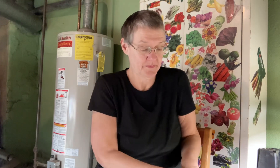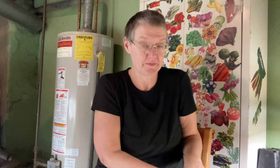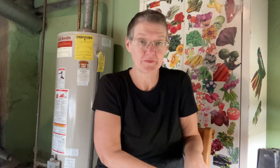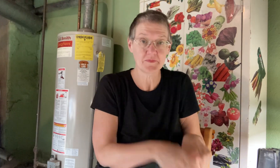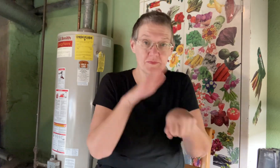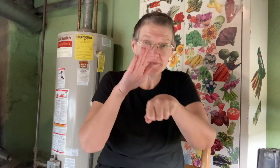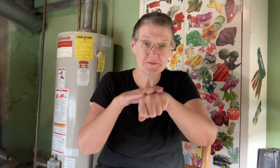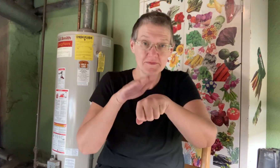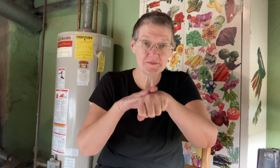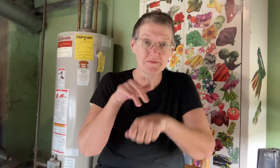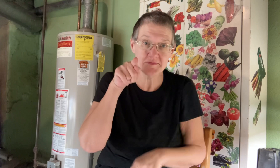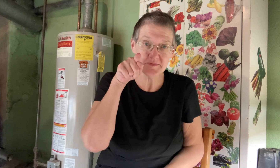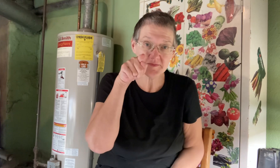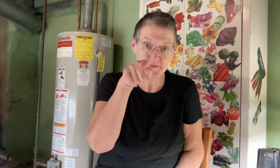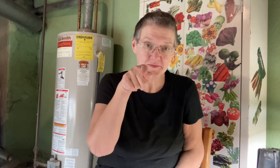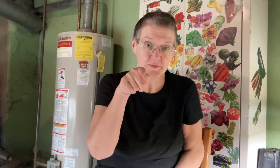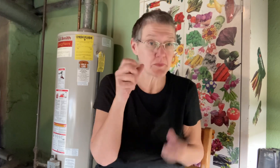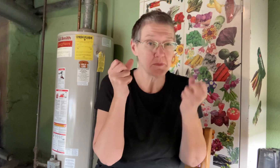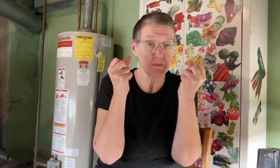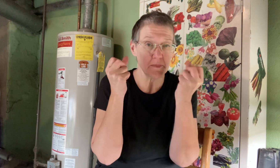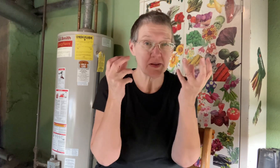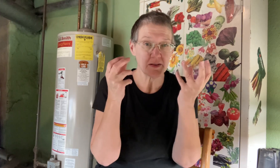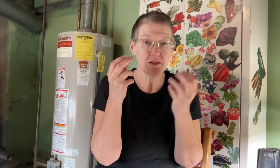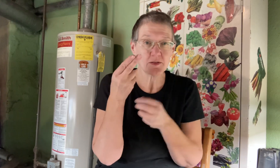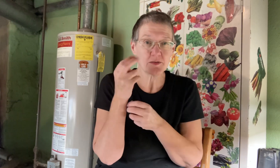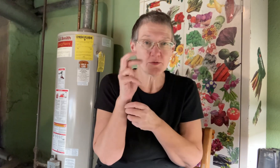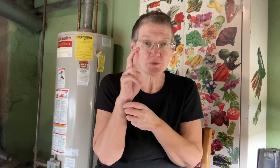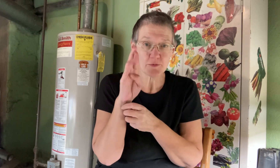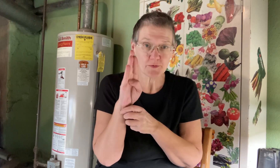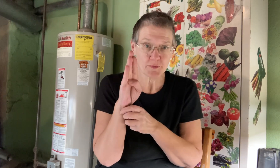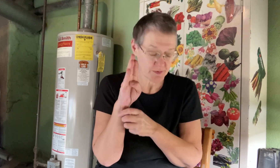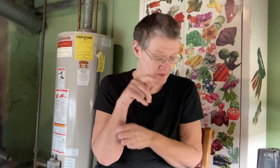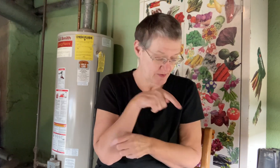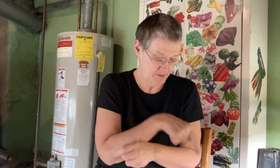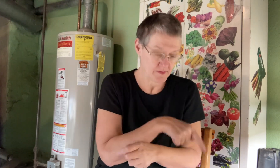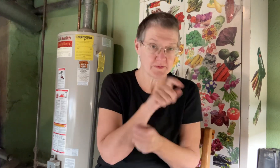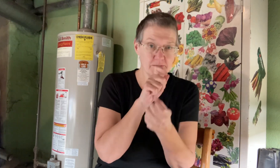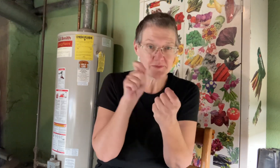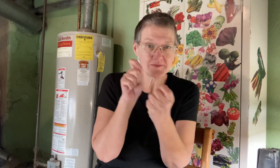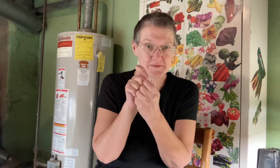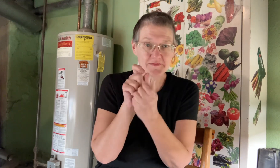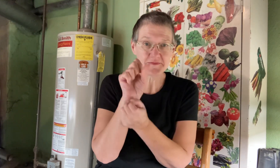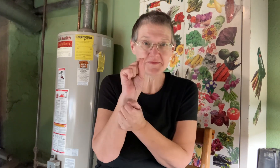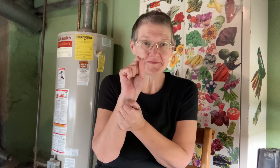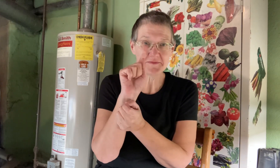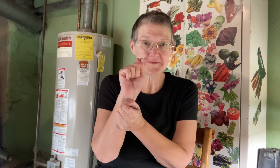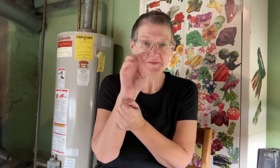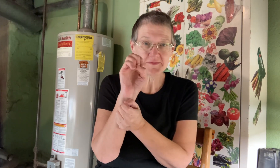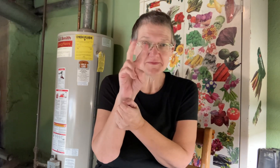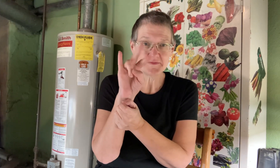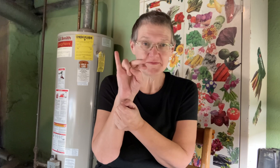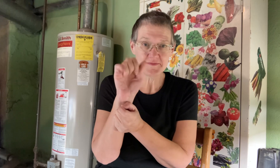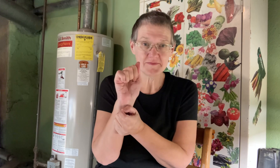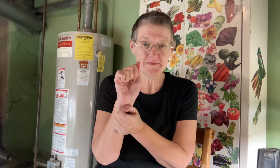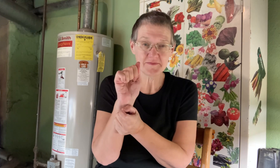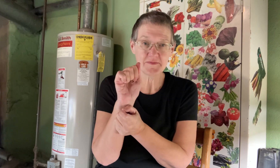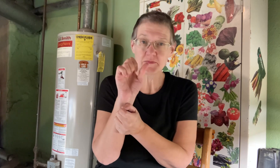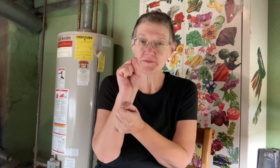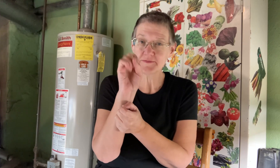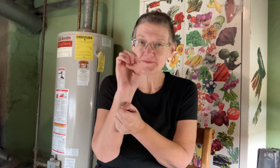now i want to warn you some herbs and specifically stevia most of the